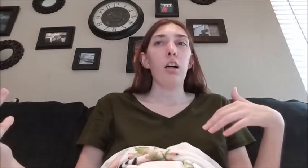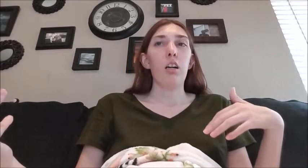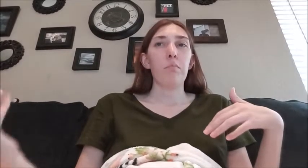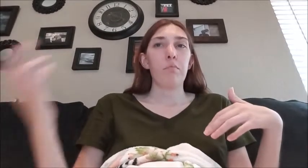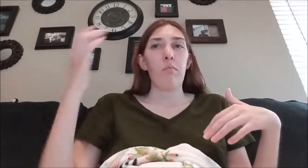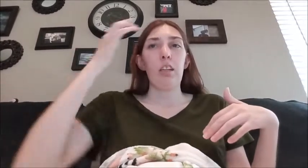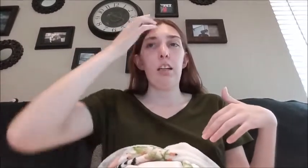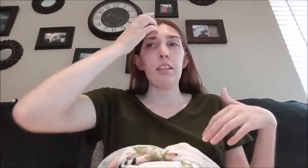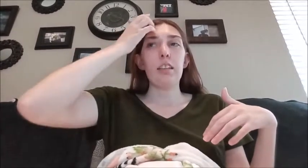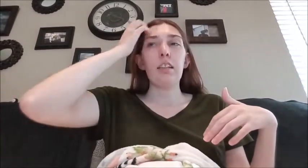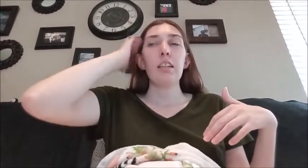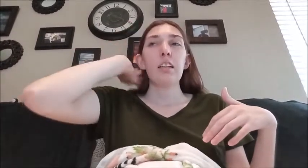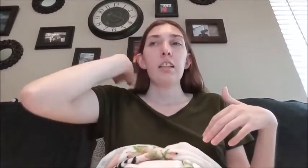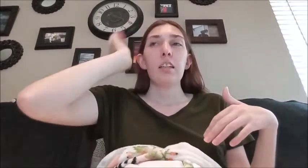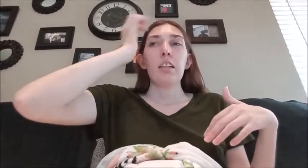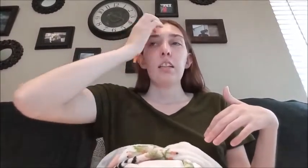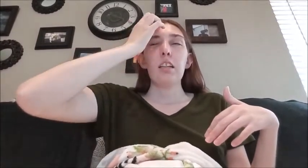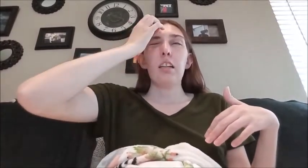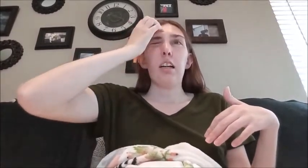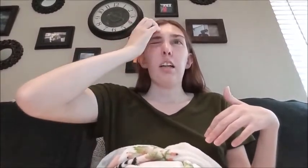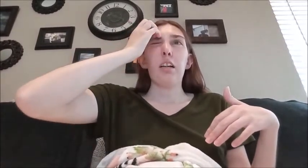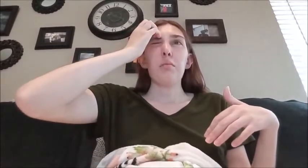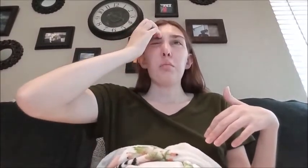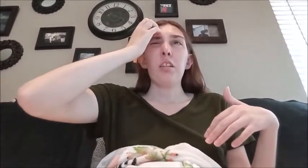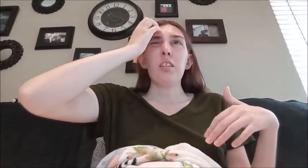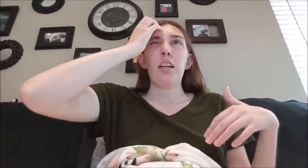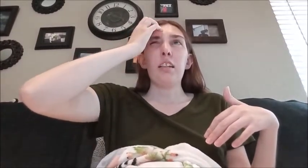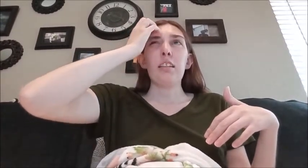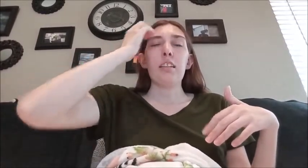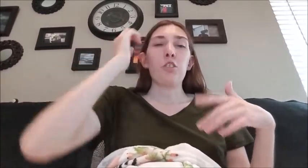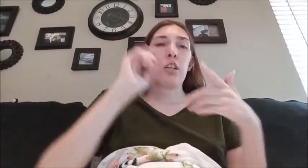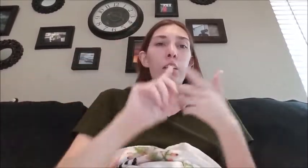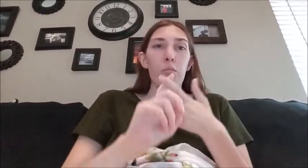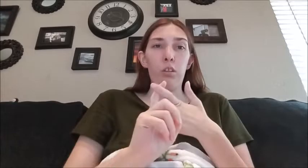I did um to be honest I did try airborne